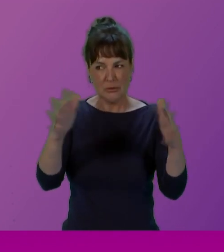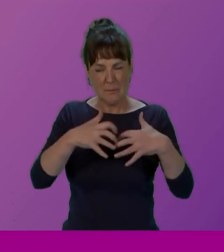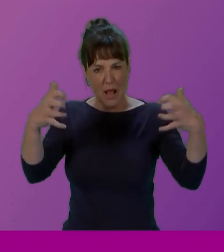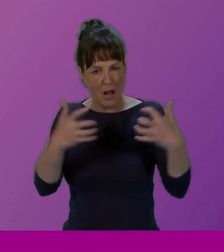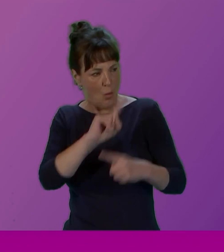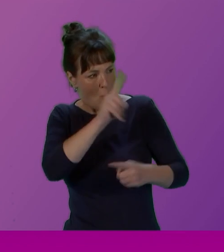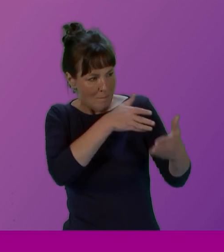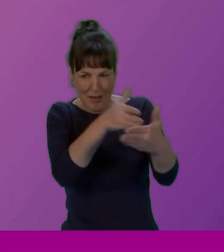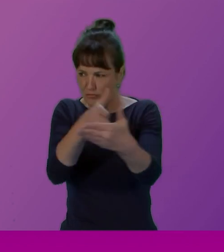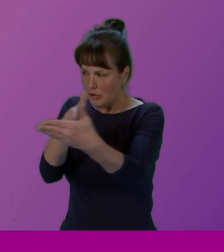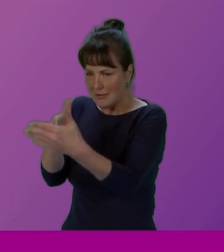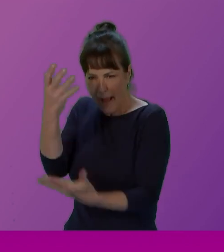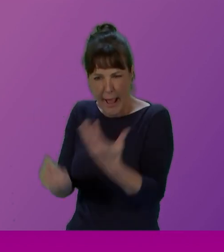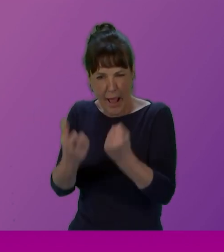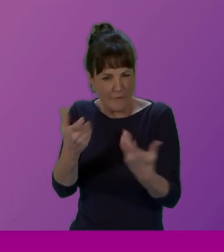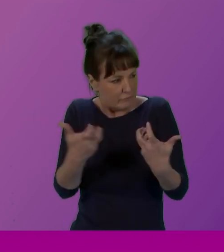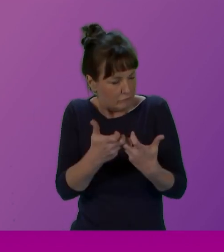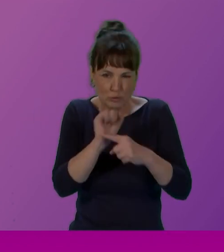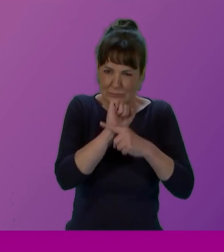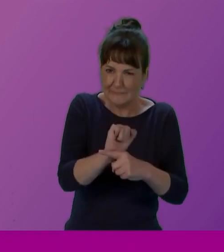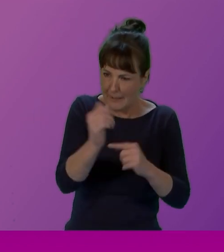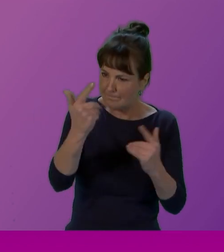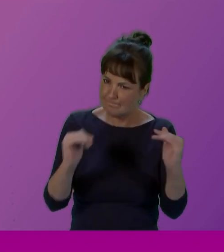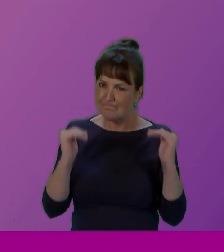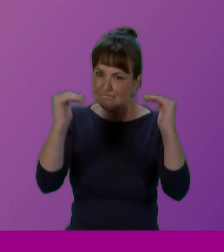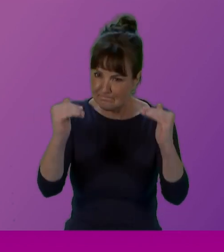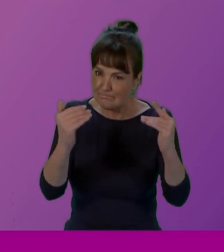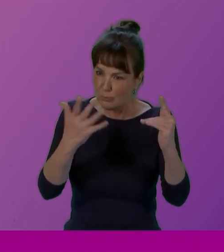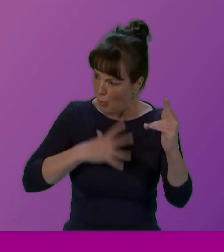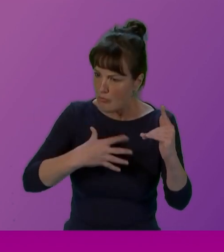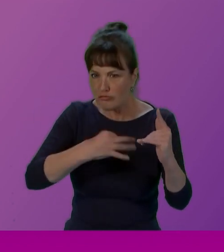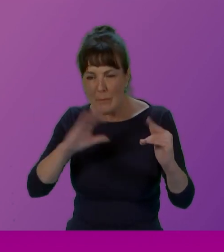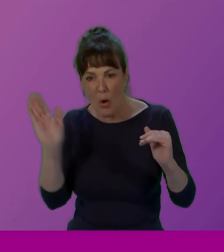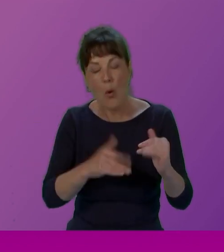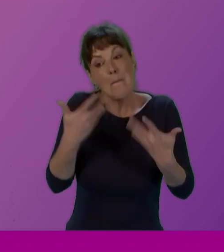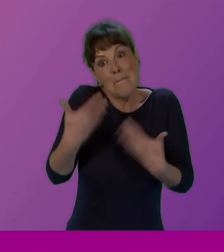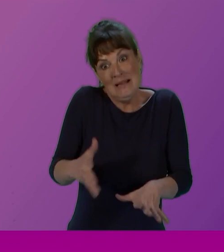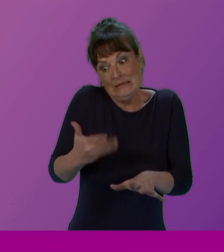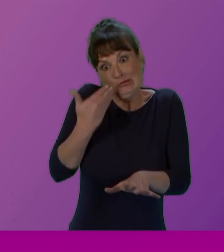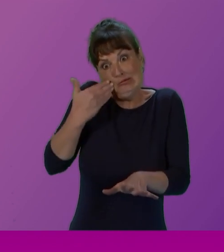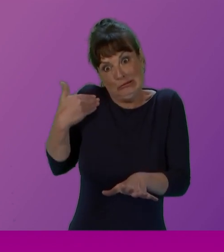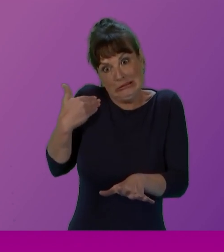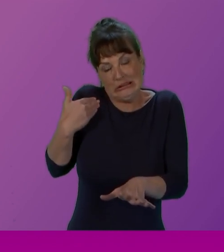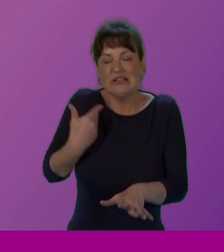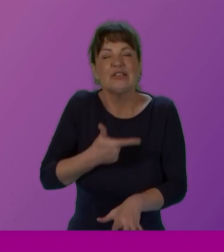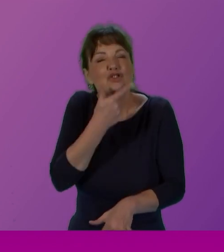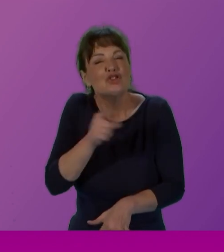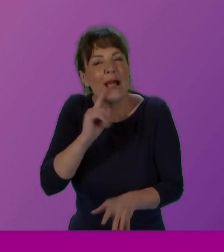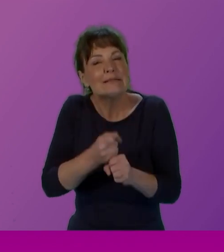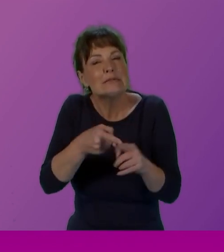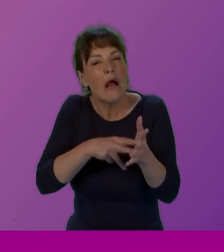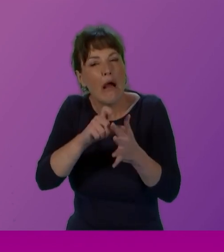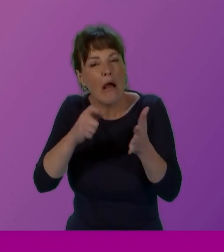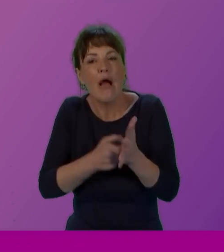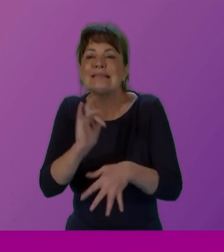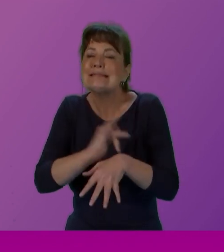equal representation in its work. We've recently completed what is known as a gender-sensitive audit, that was led by